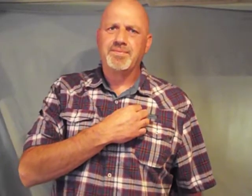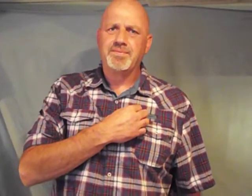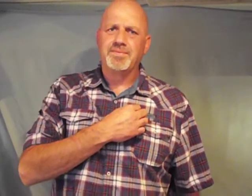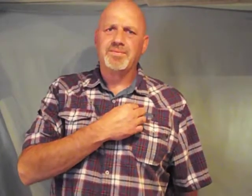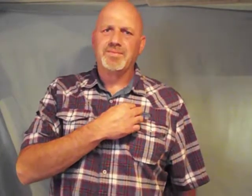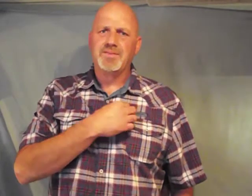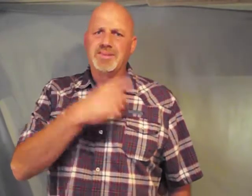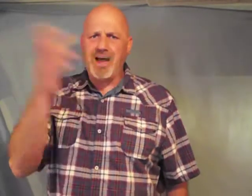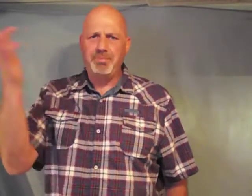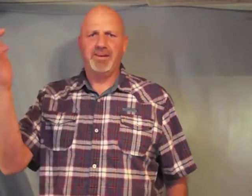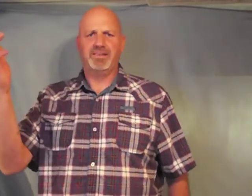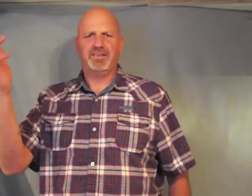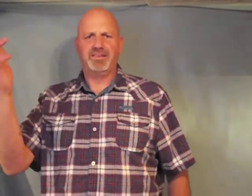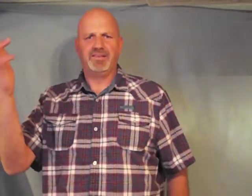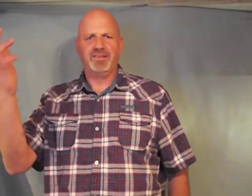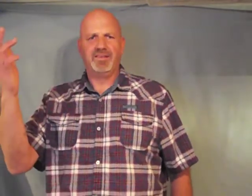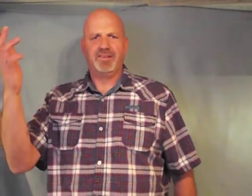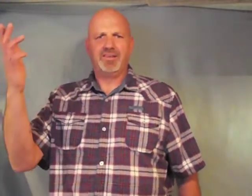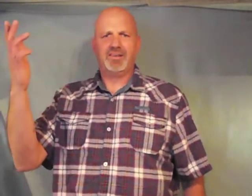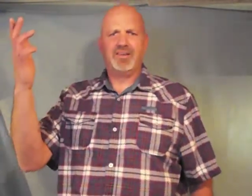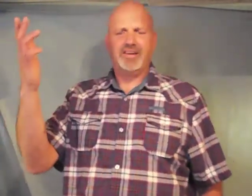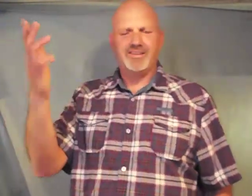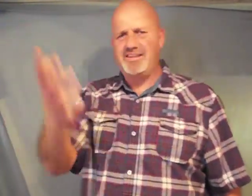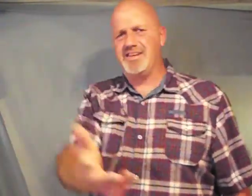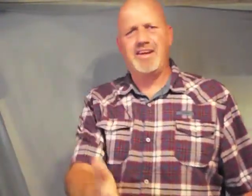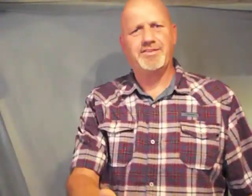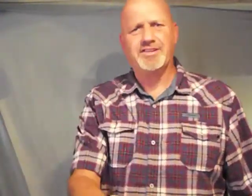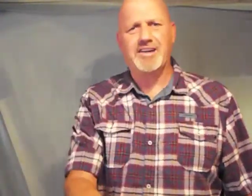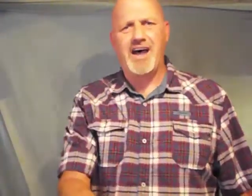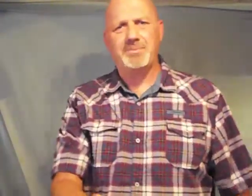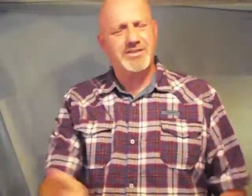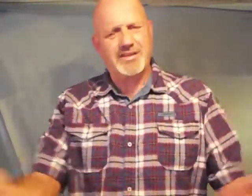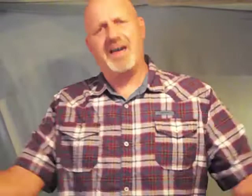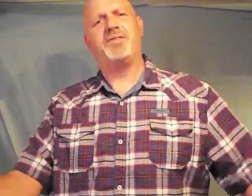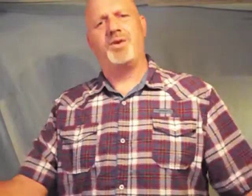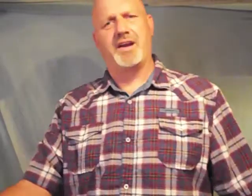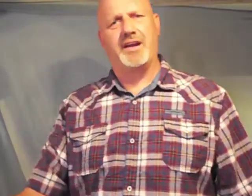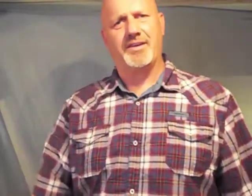stop stop it it's easy enough to stop just love one another